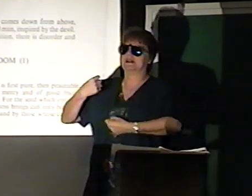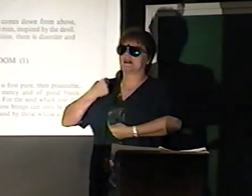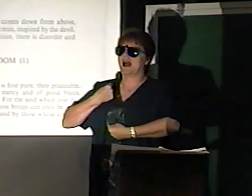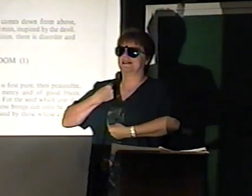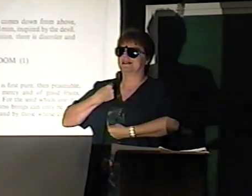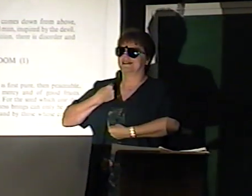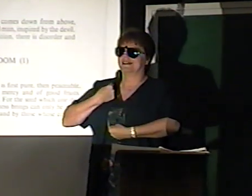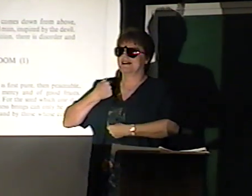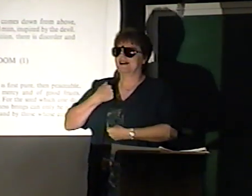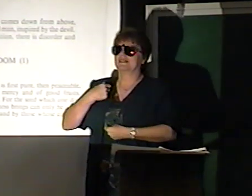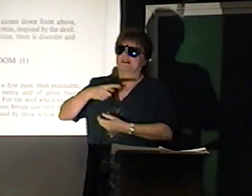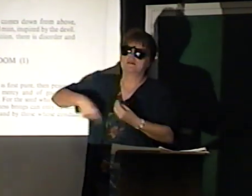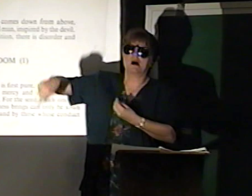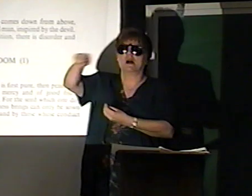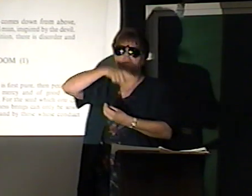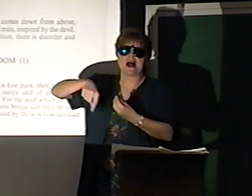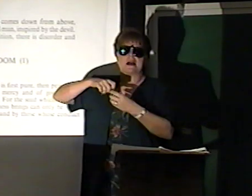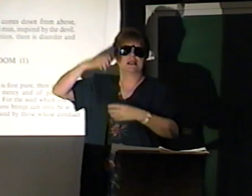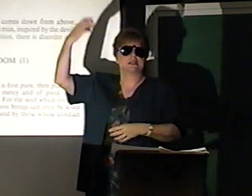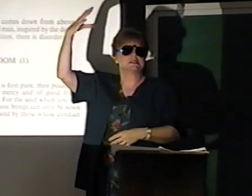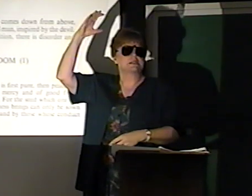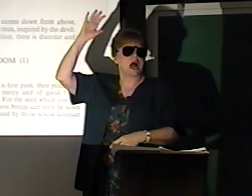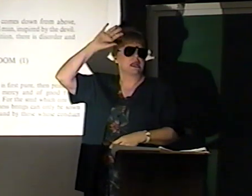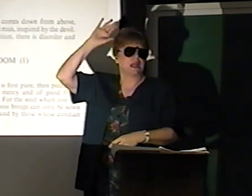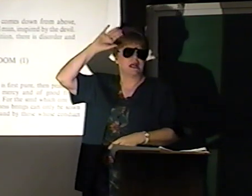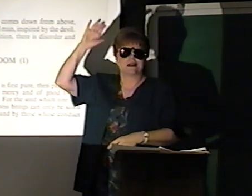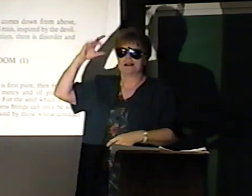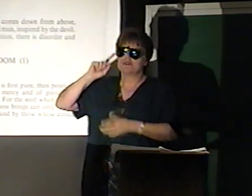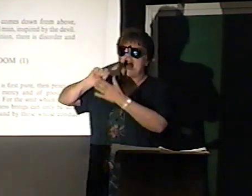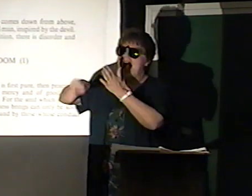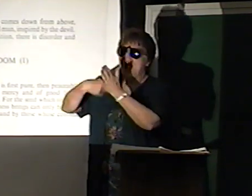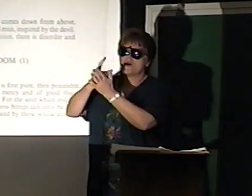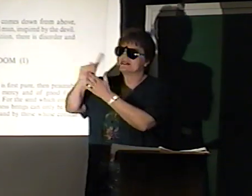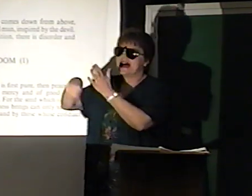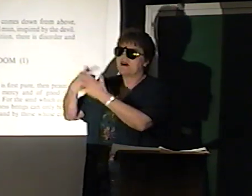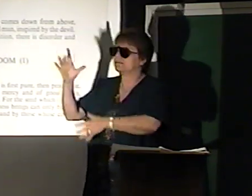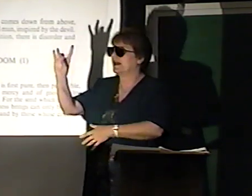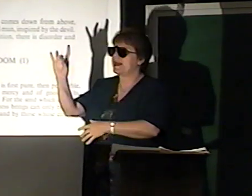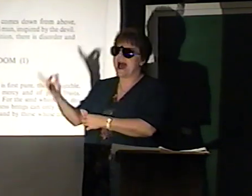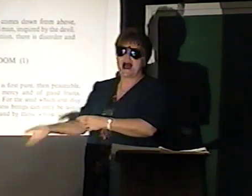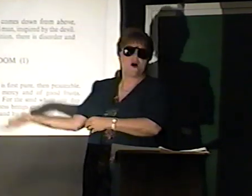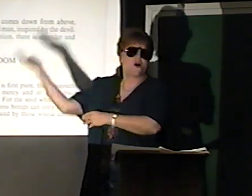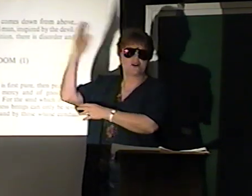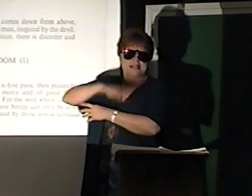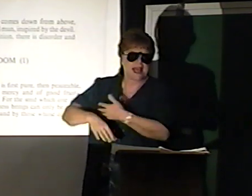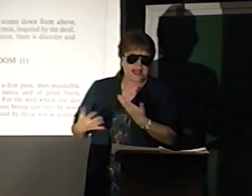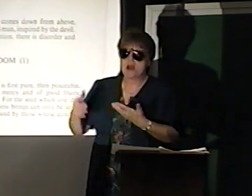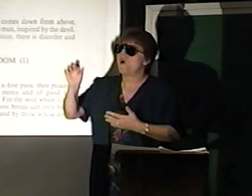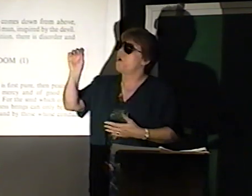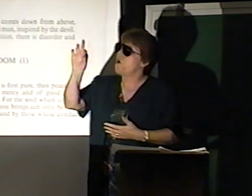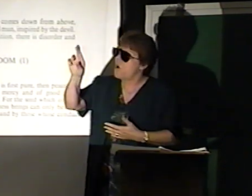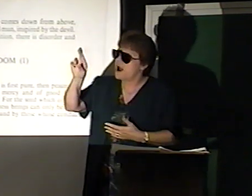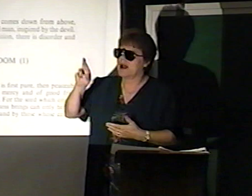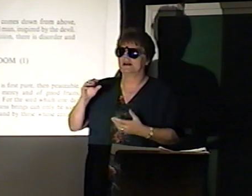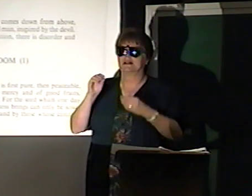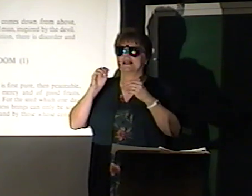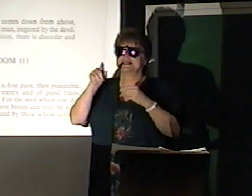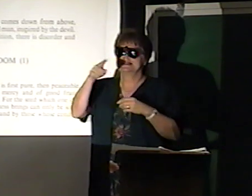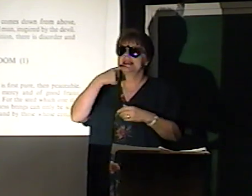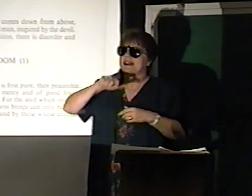I dropped around in the sun for hours out, maybe all day. Or, these